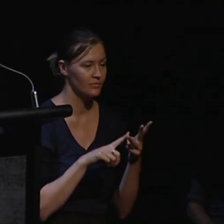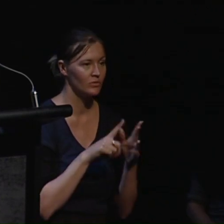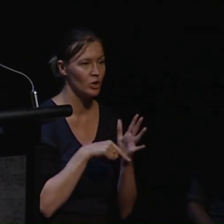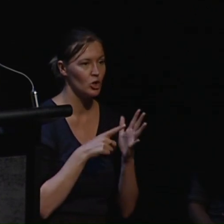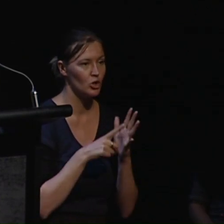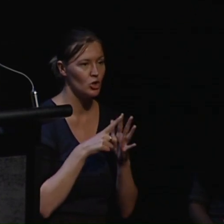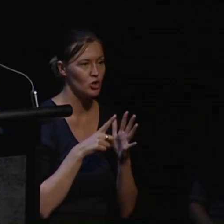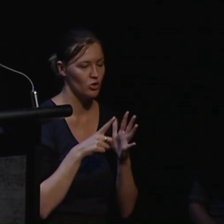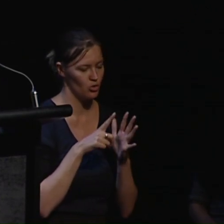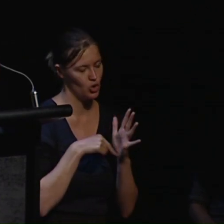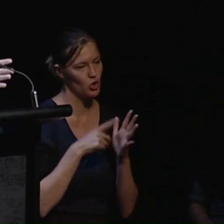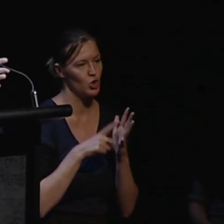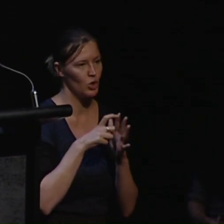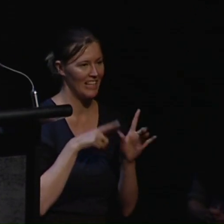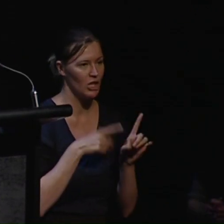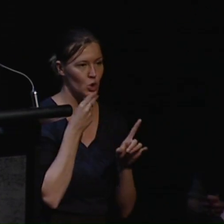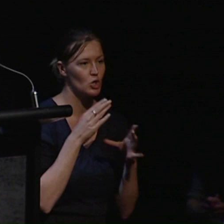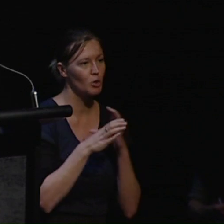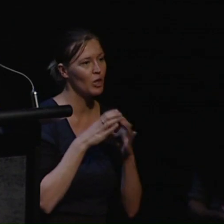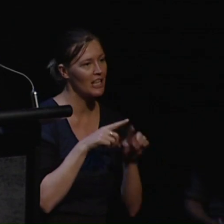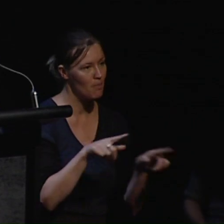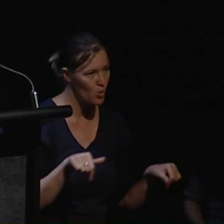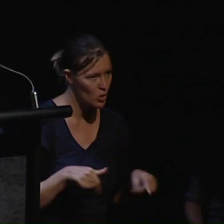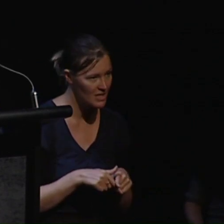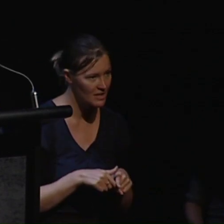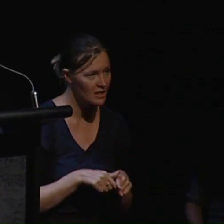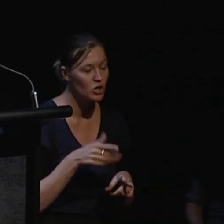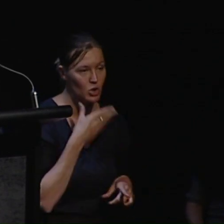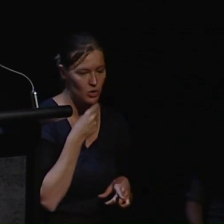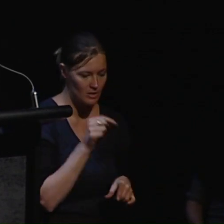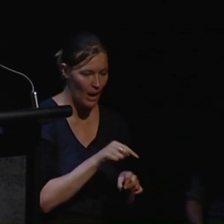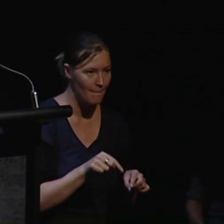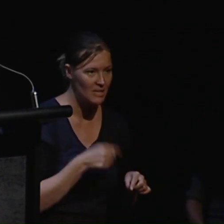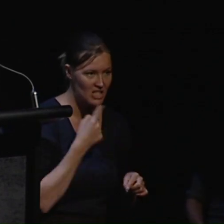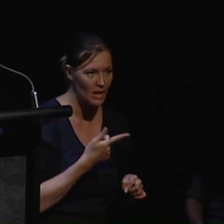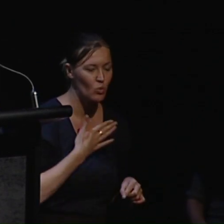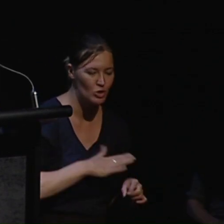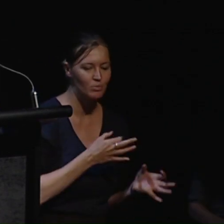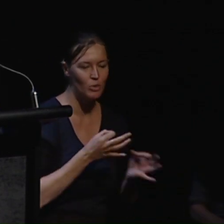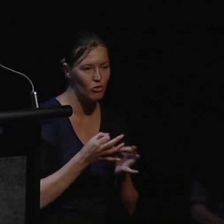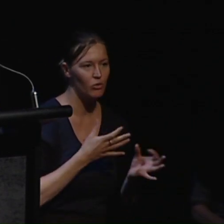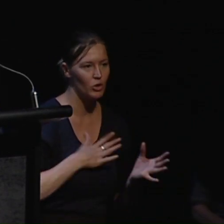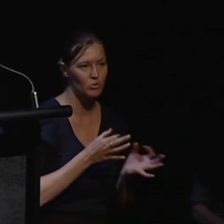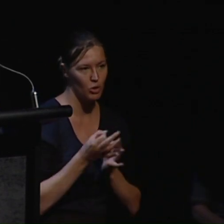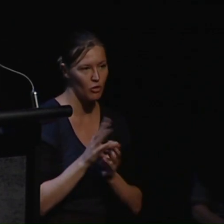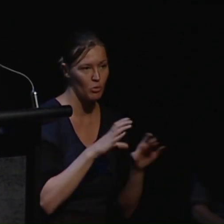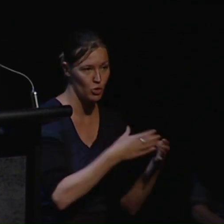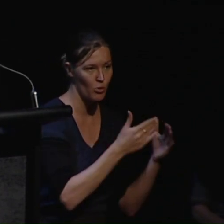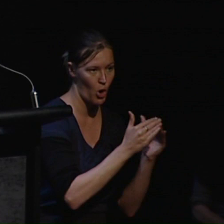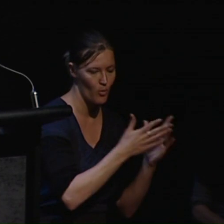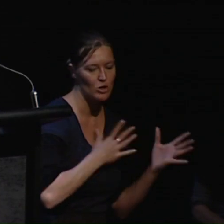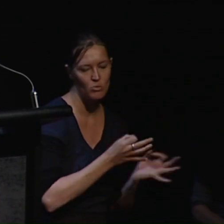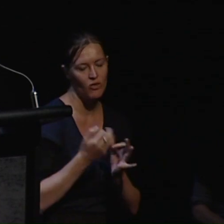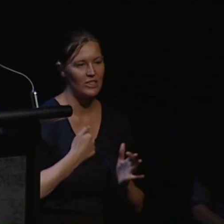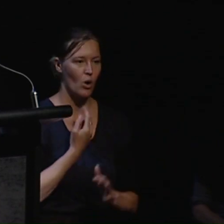a communication board. For some time she's been typing out that she would like to move from the group home into a place of her own.